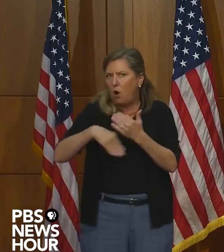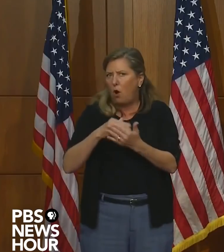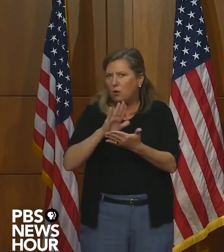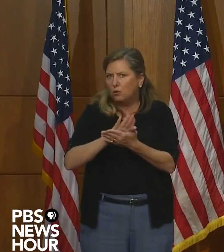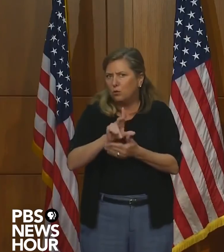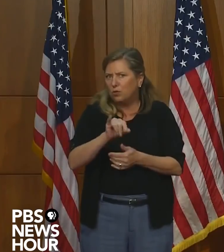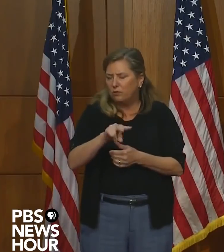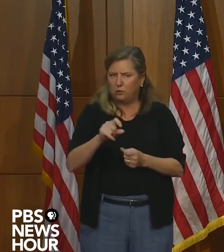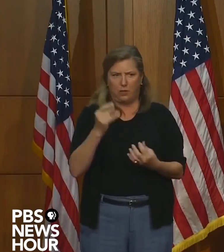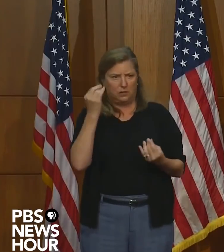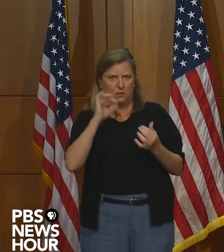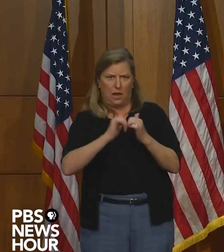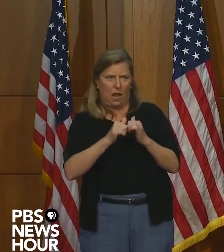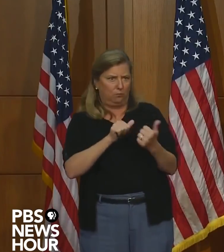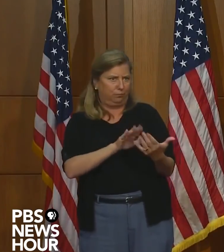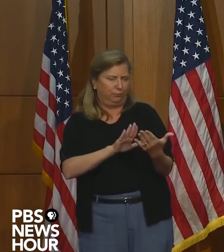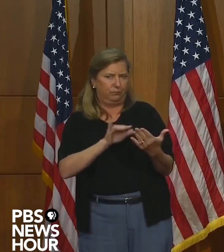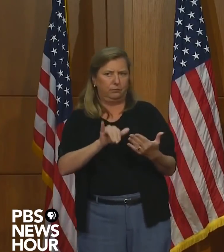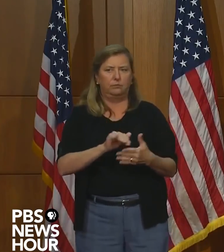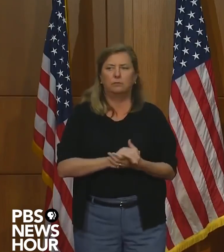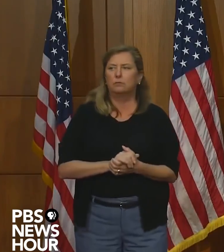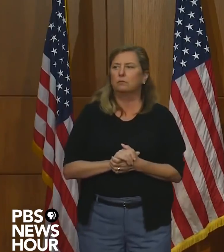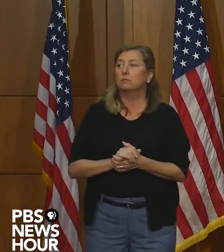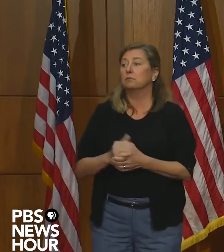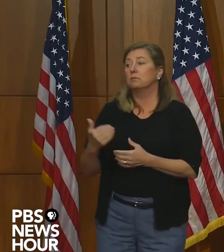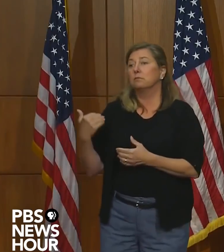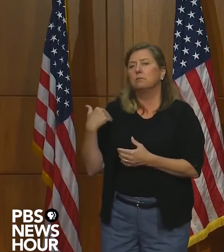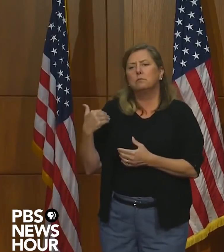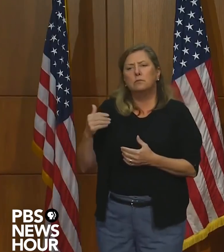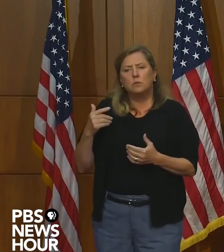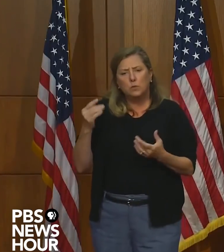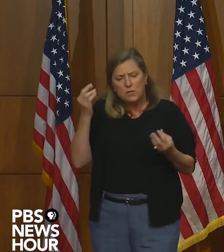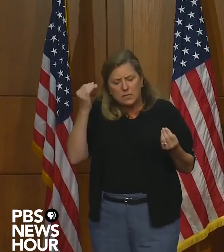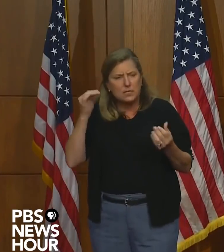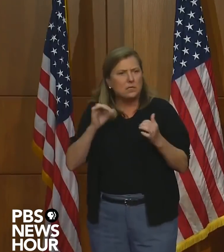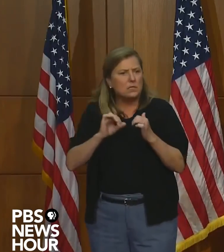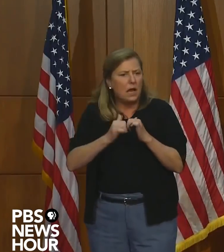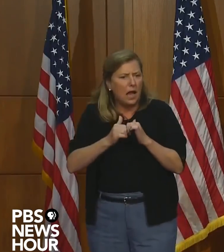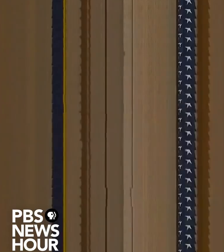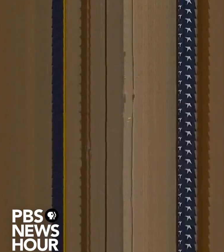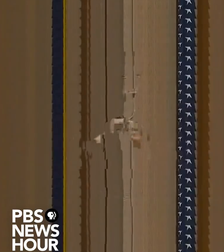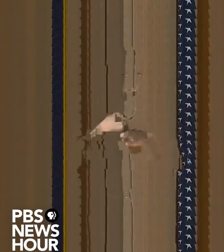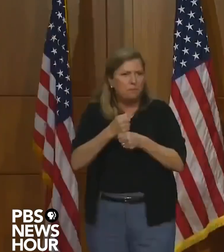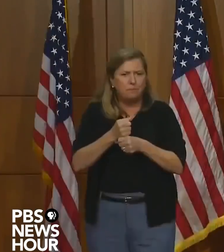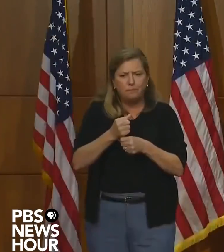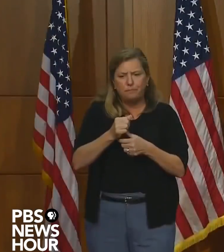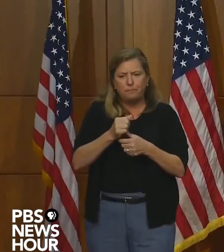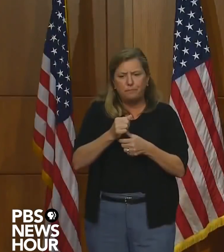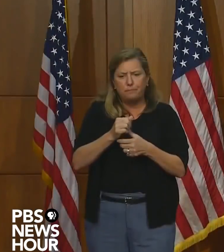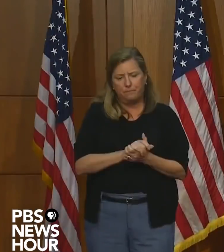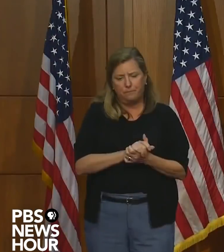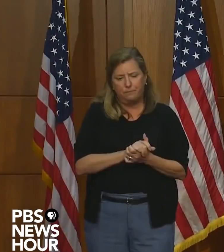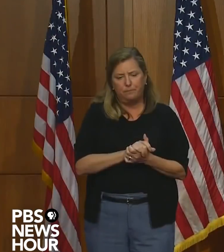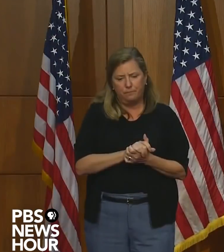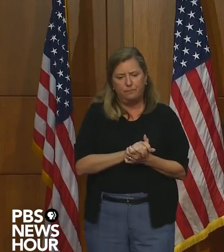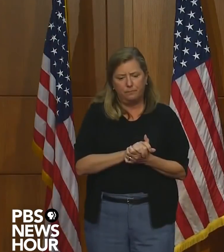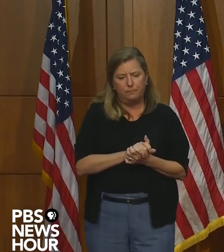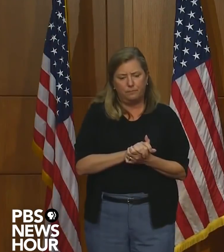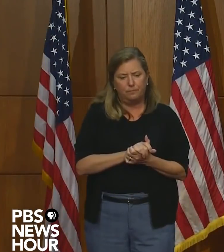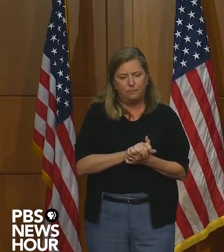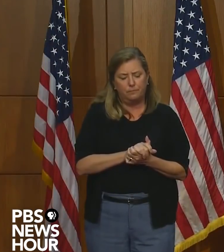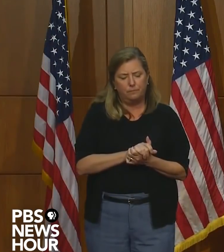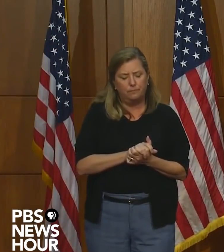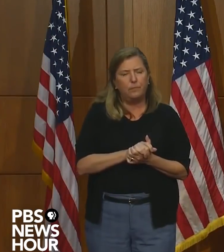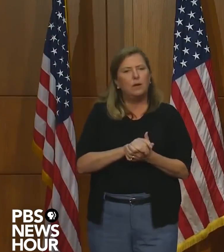in earlier thoughts on this, as we were working within our task forces, we thought about creating capacities and the such that would drive the